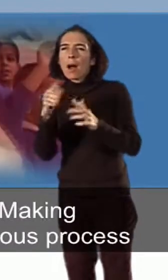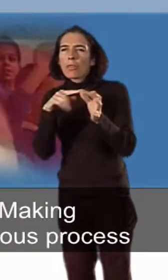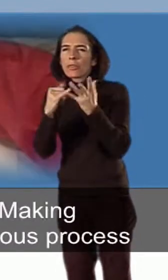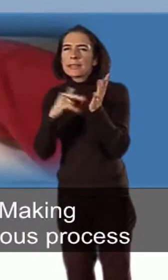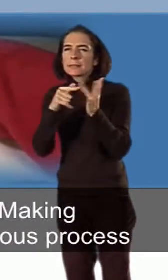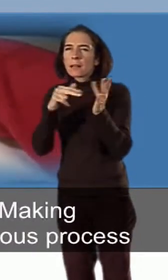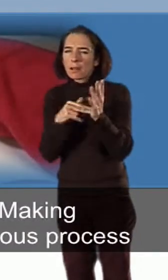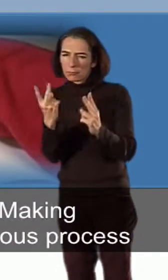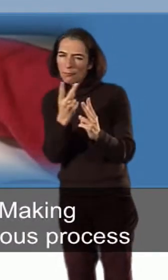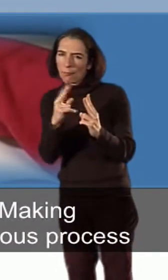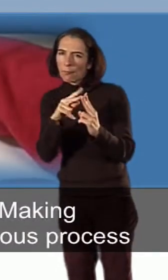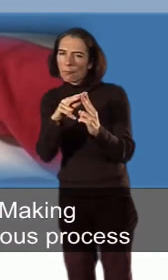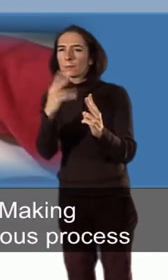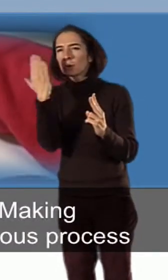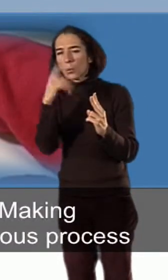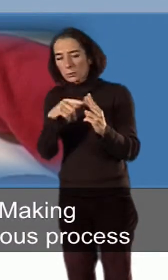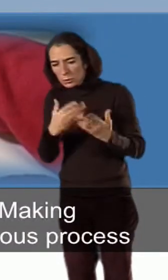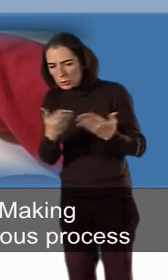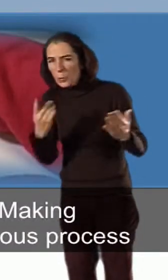very different and effective ways.